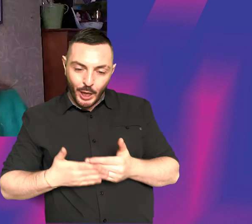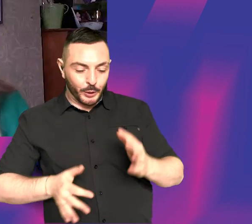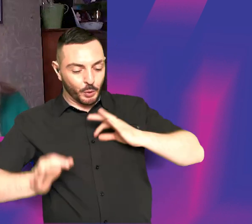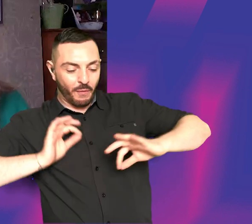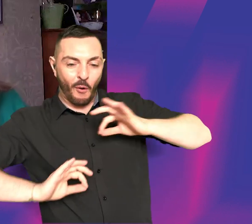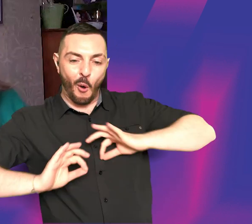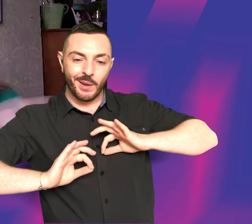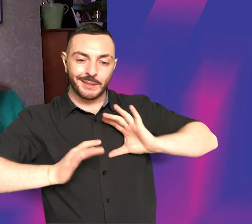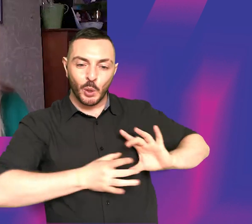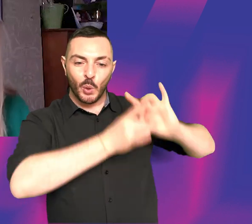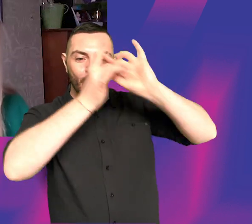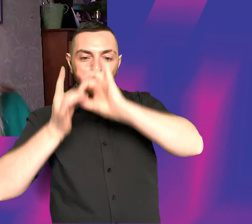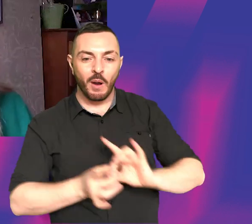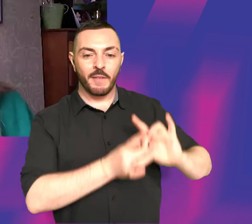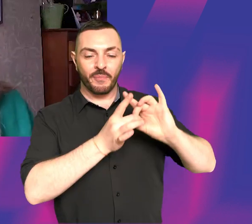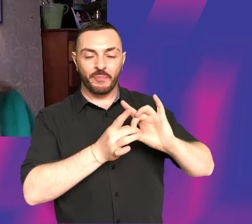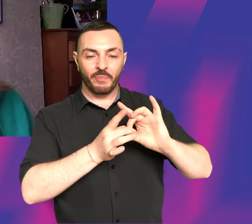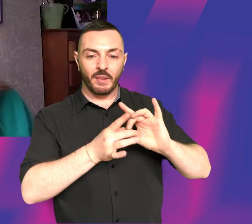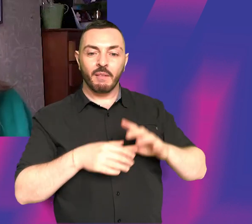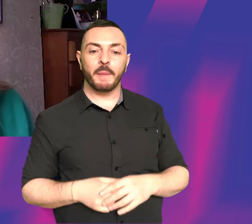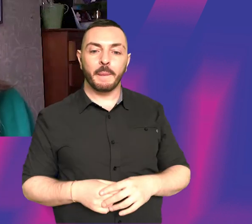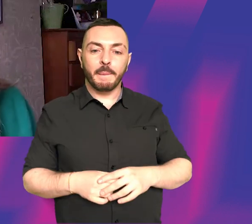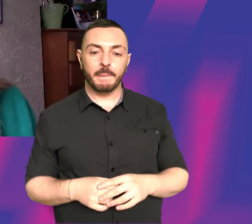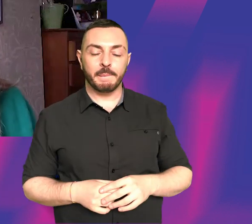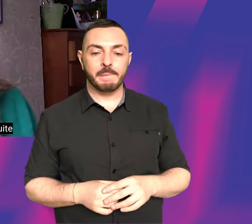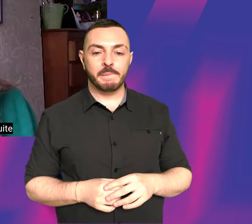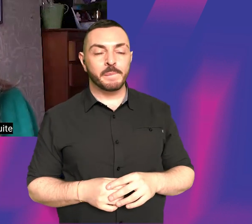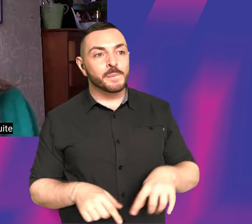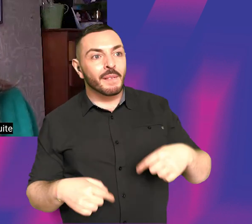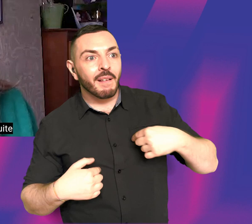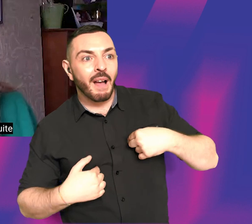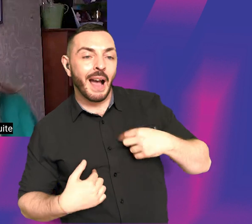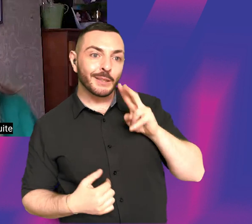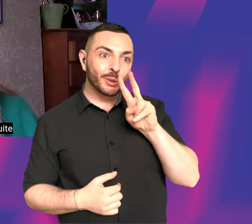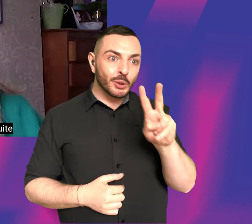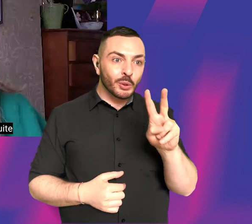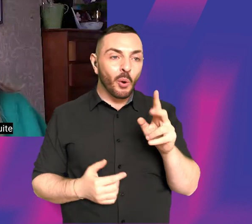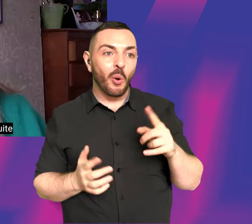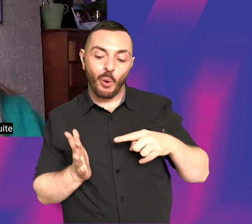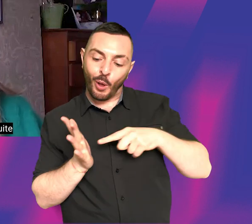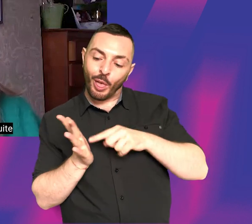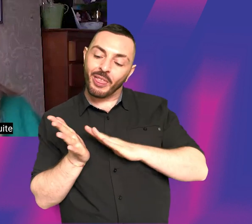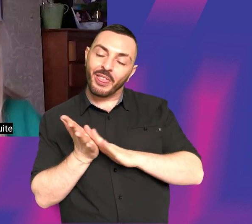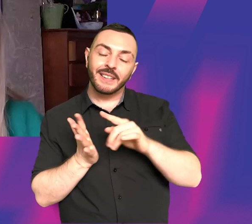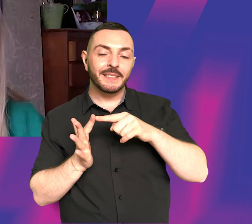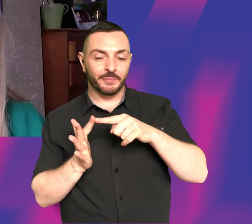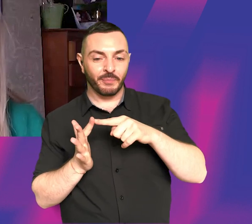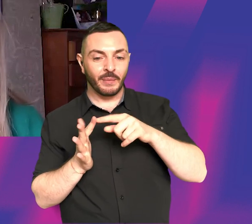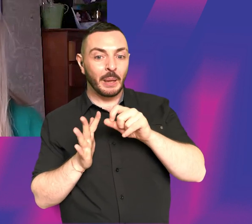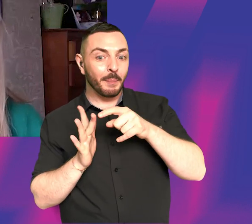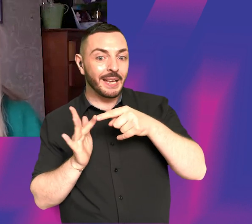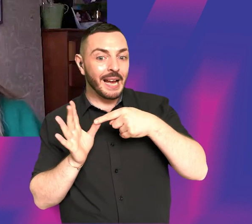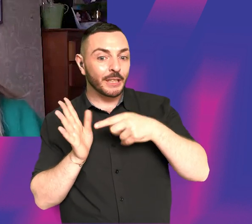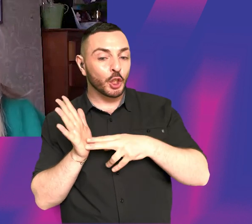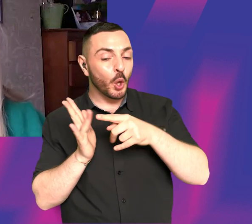know, that there's a kind of complete synchronicity in those things. I saw Jane Campion's The Piano at quite an early